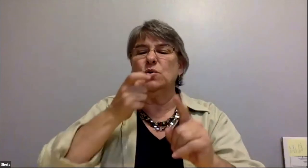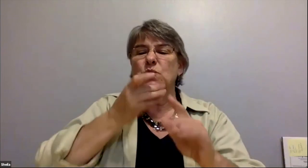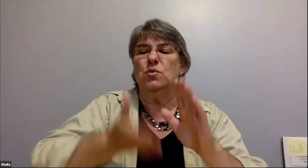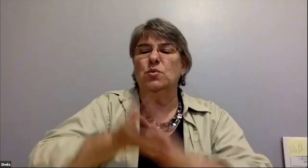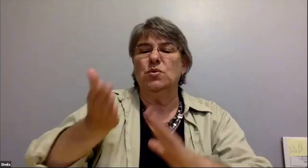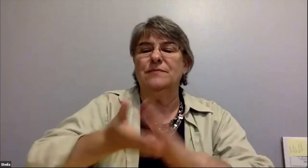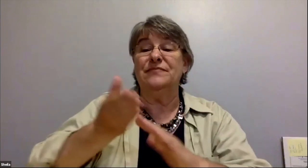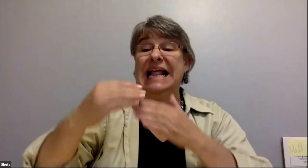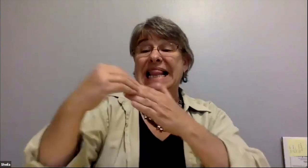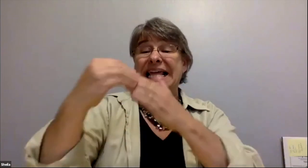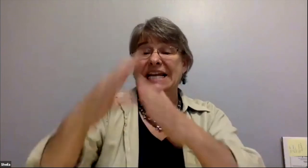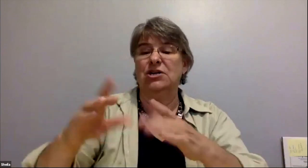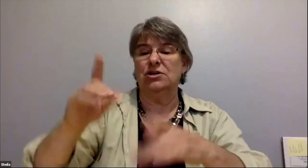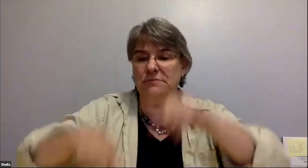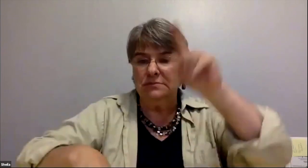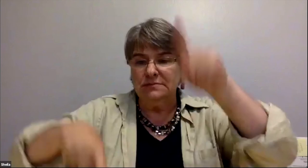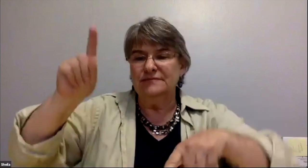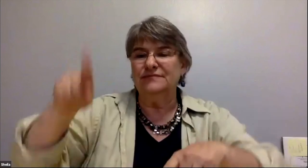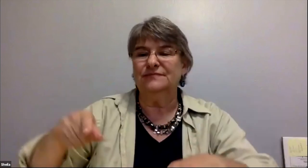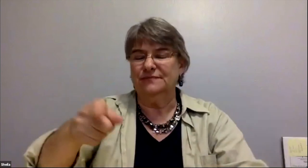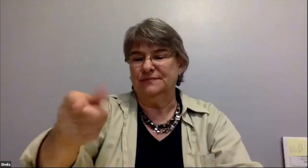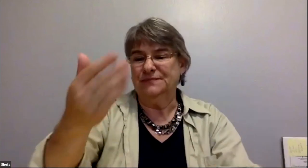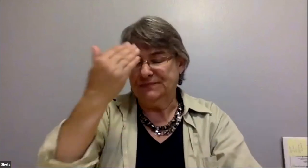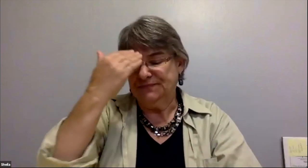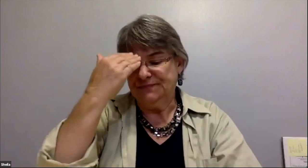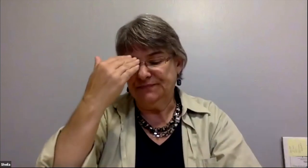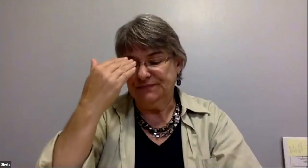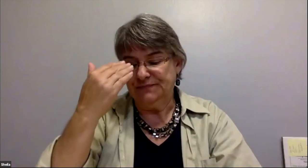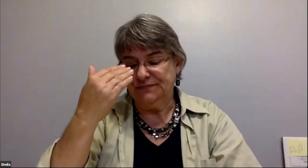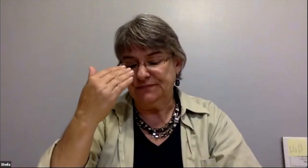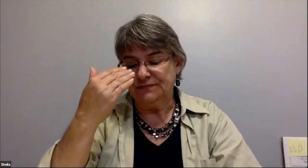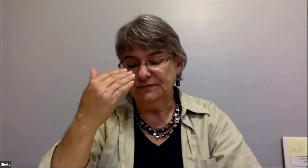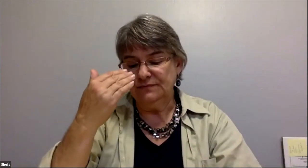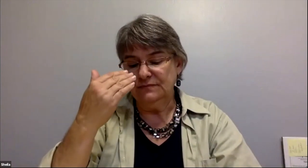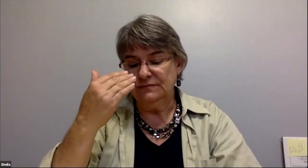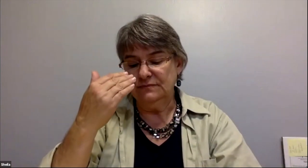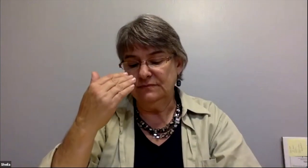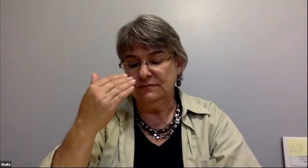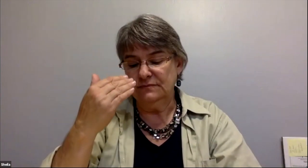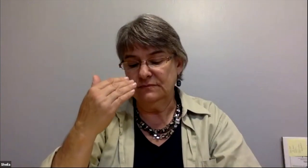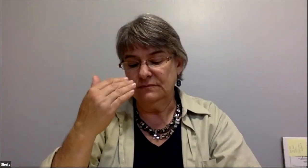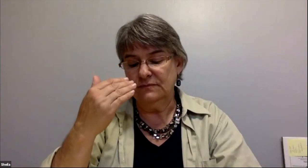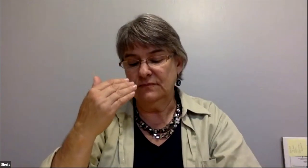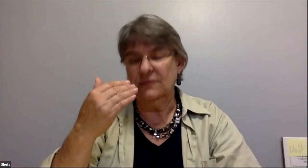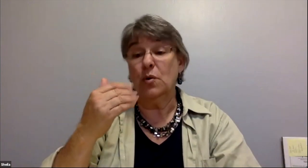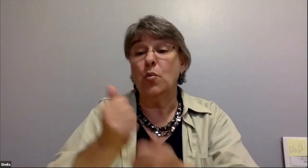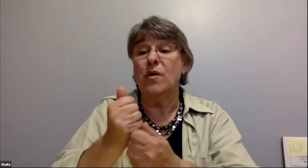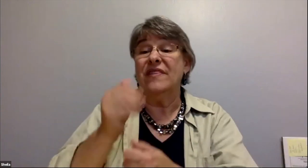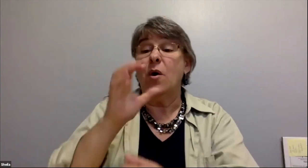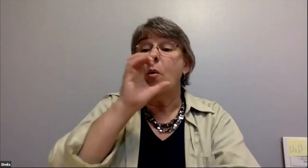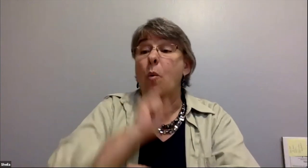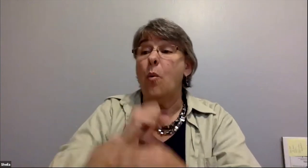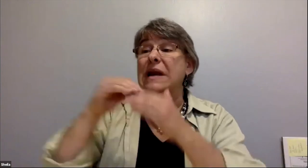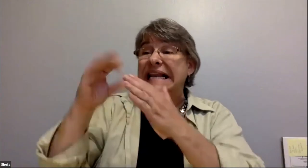just kind of keep nudging and nudging them until they see something something a little bit differently but the biggest problem is